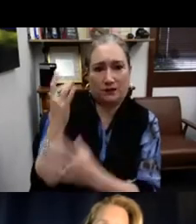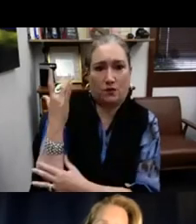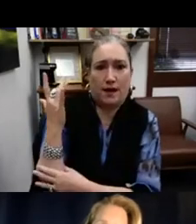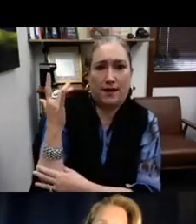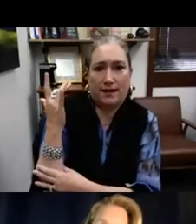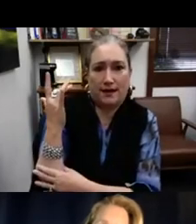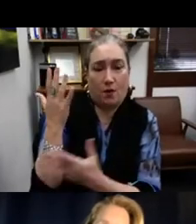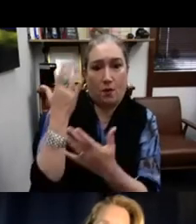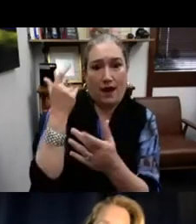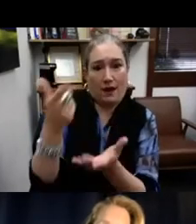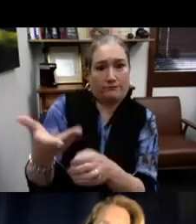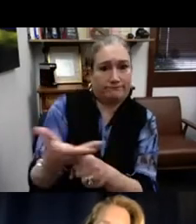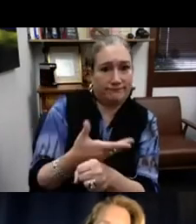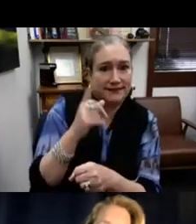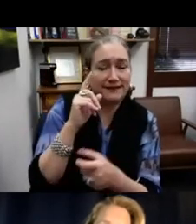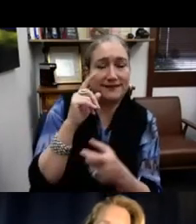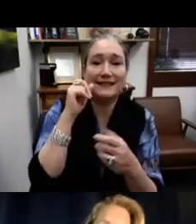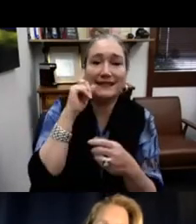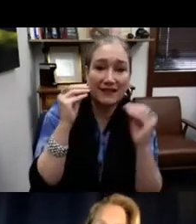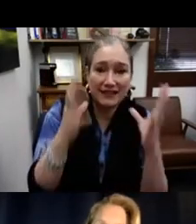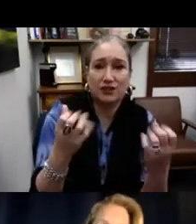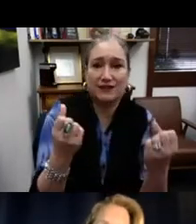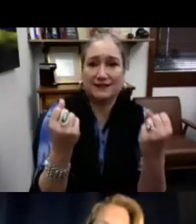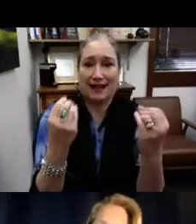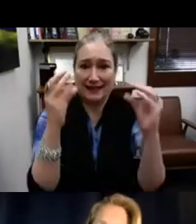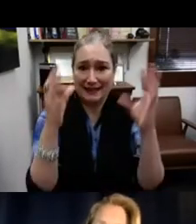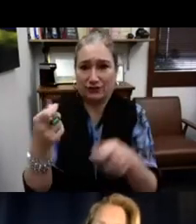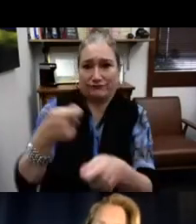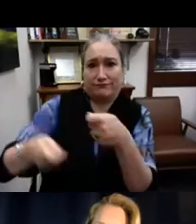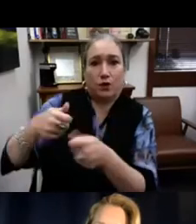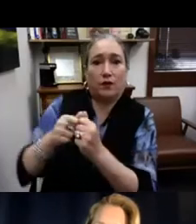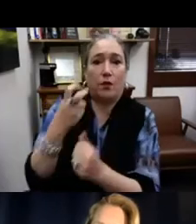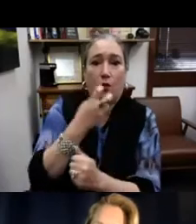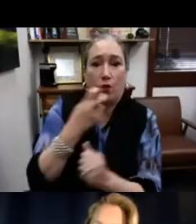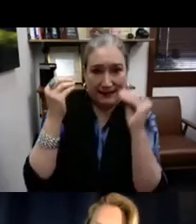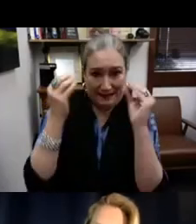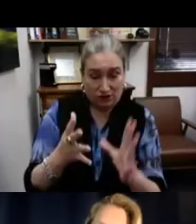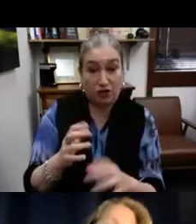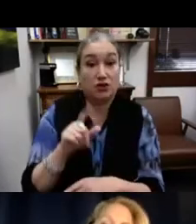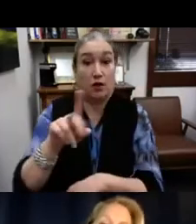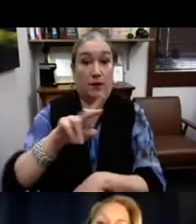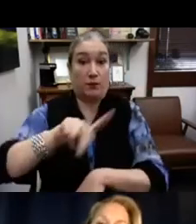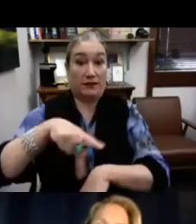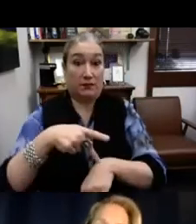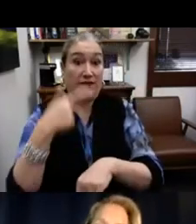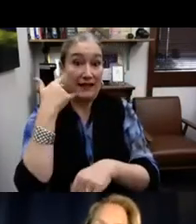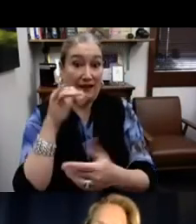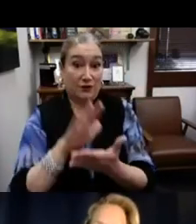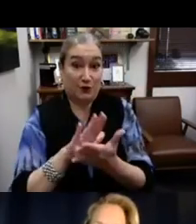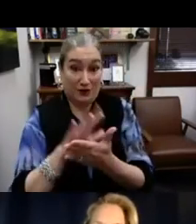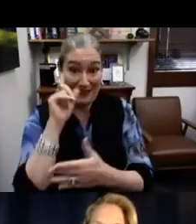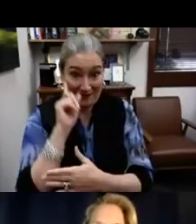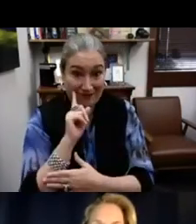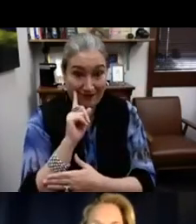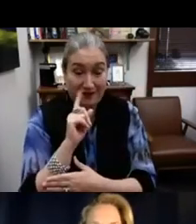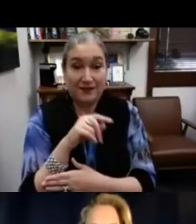sacrificing the mental development of the deaf child on the altar of pure oral method. That these, these teachers who know ASL are being